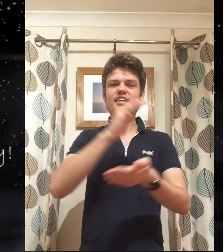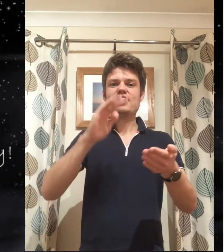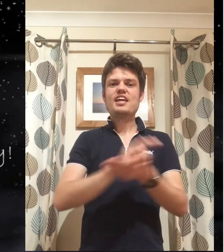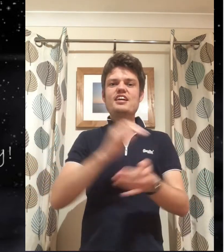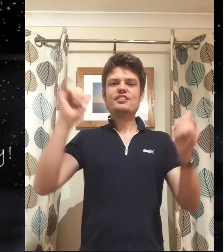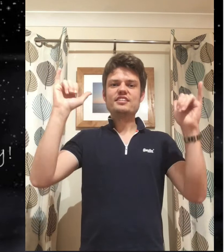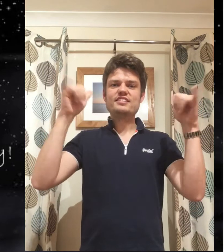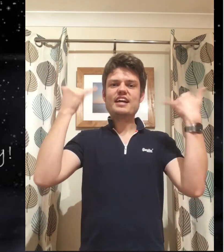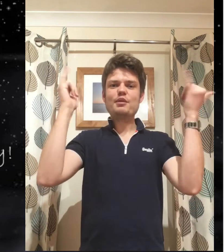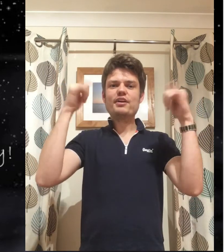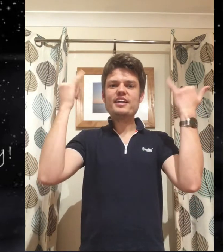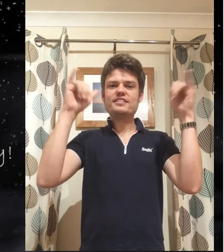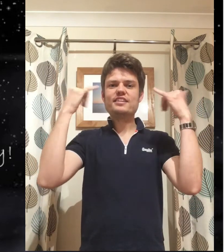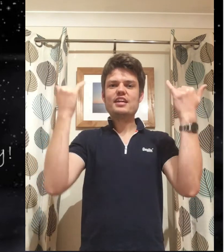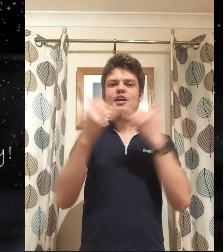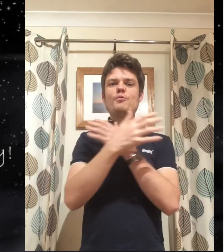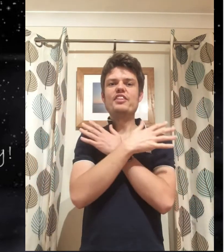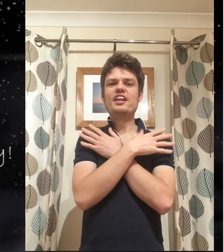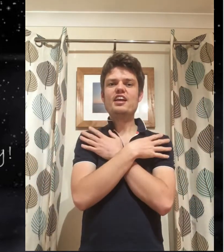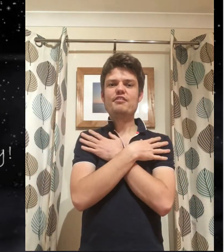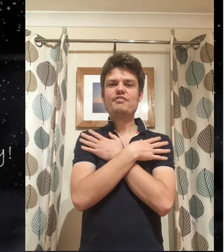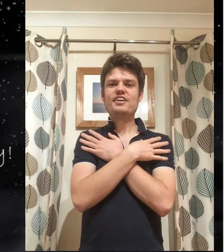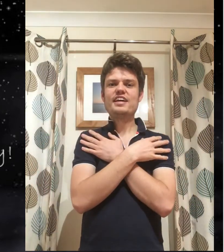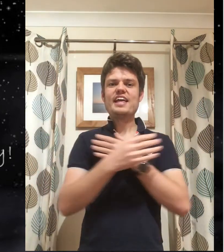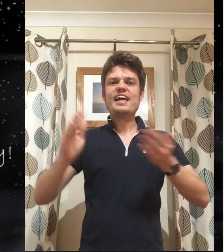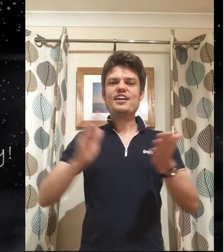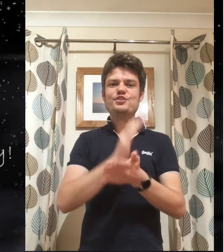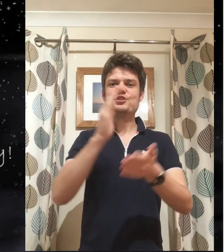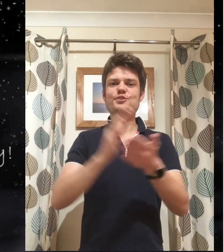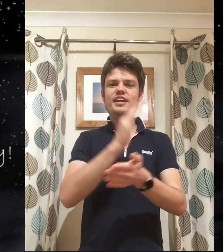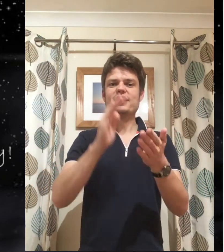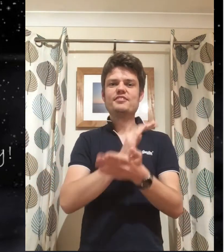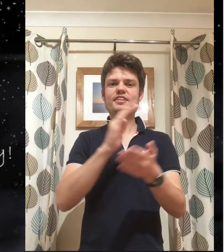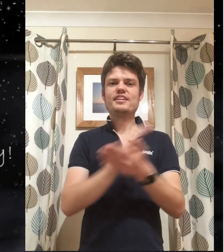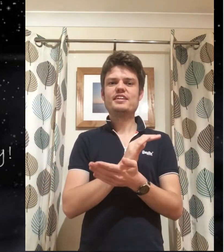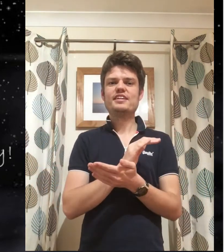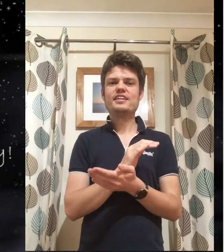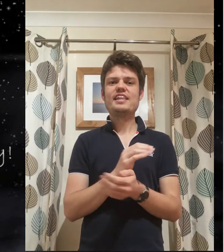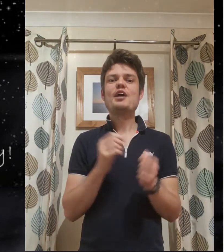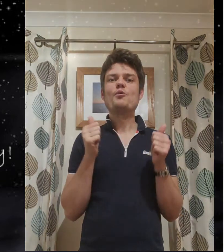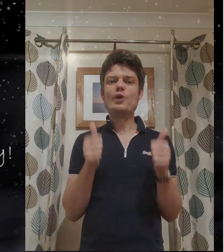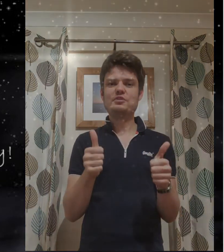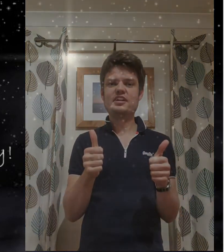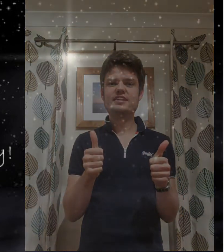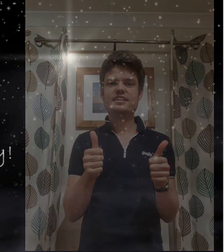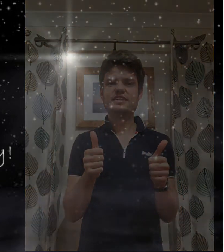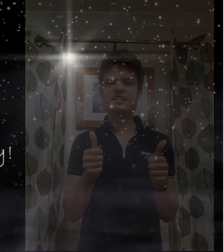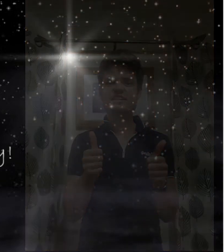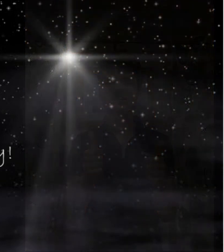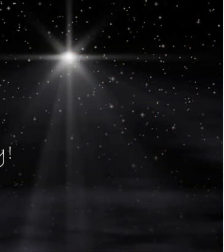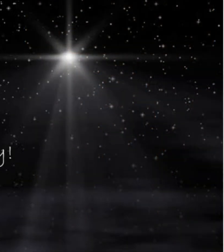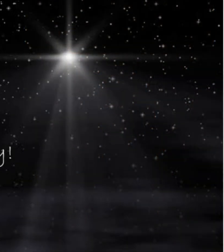so to celebrate with love and joy well done